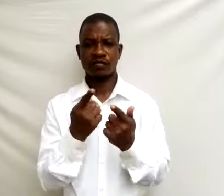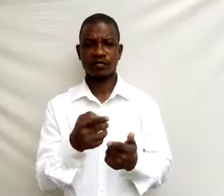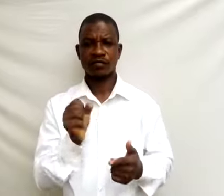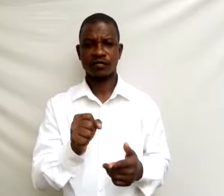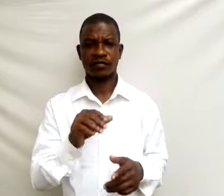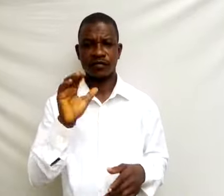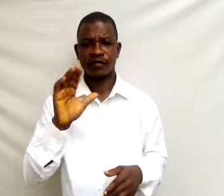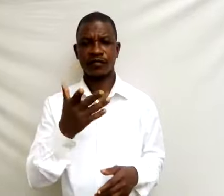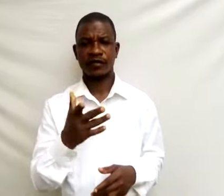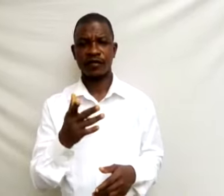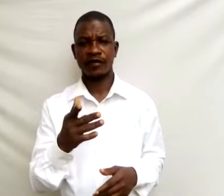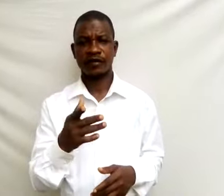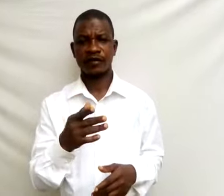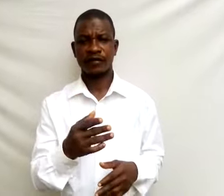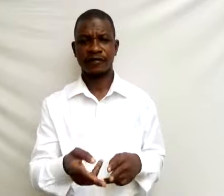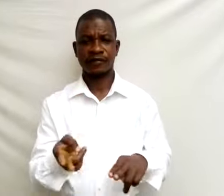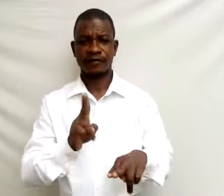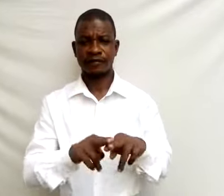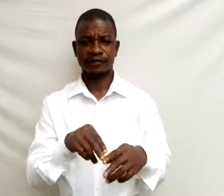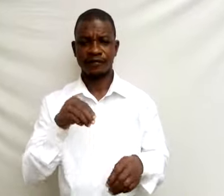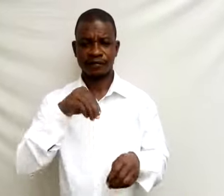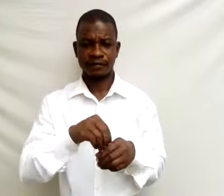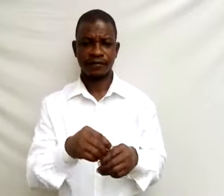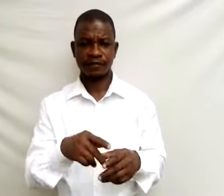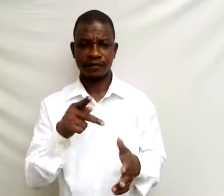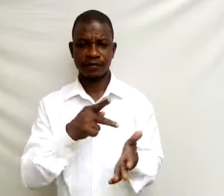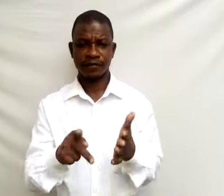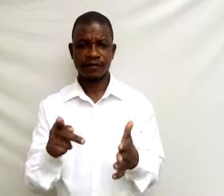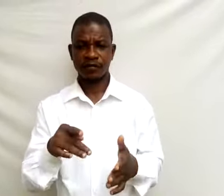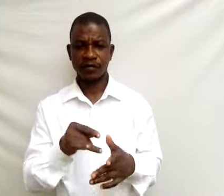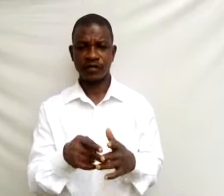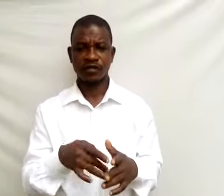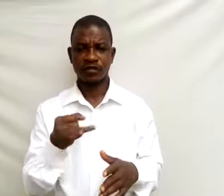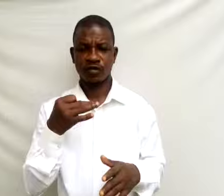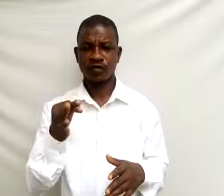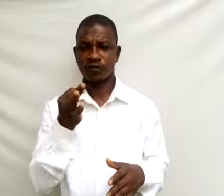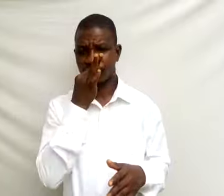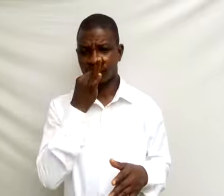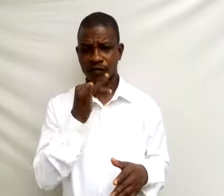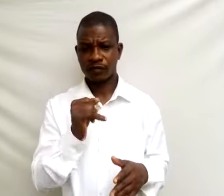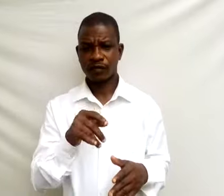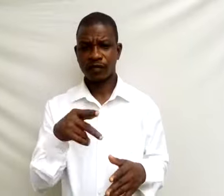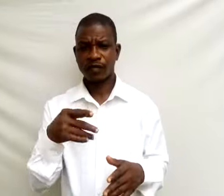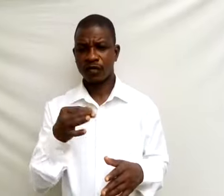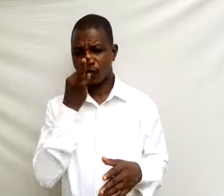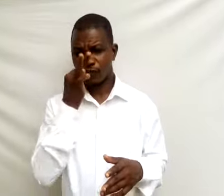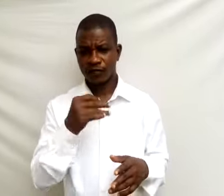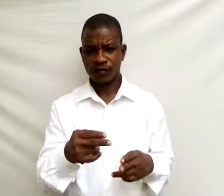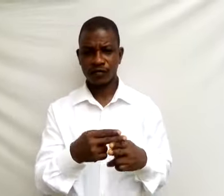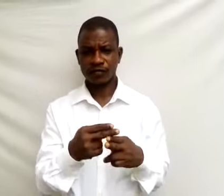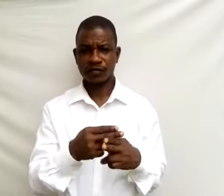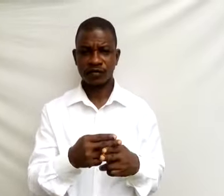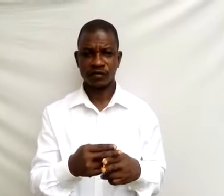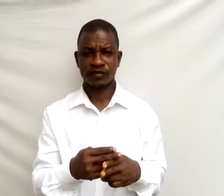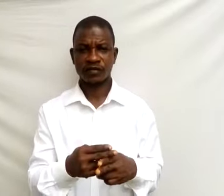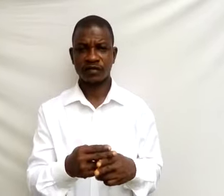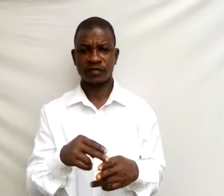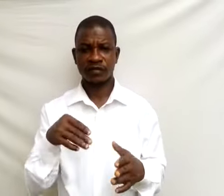5. Increase in price of food. Food scarcity or shortage carries to